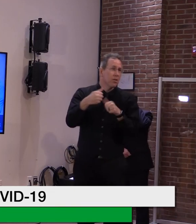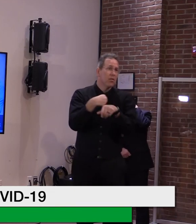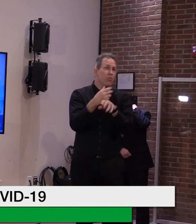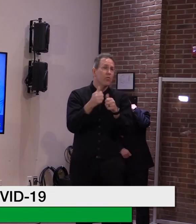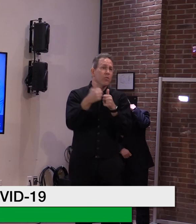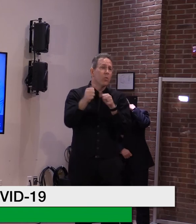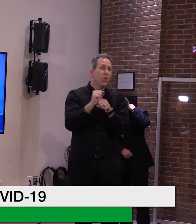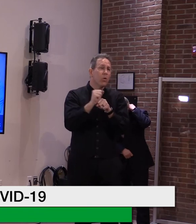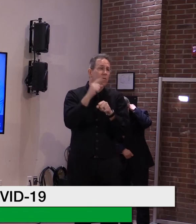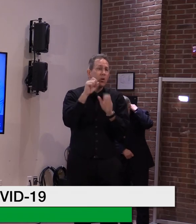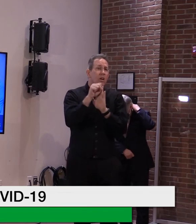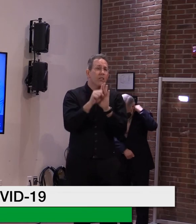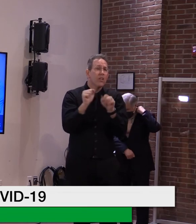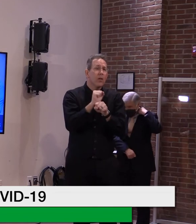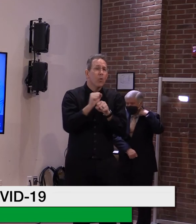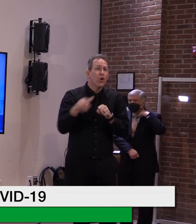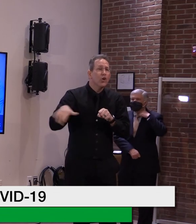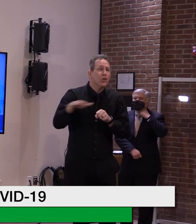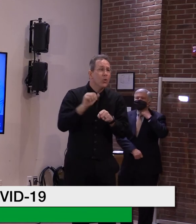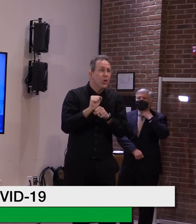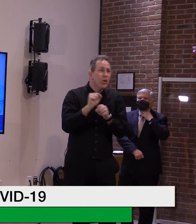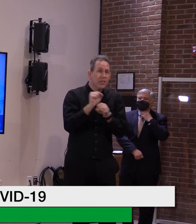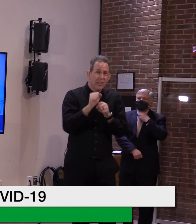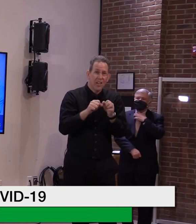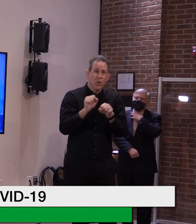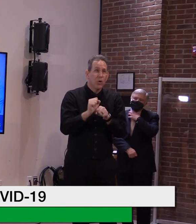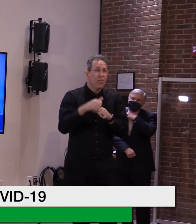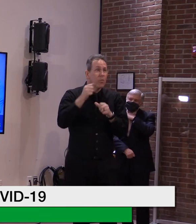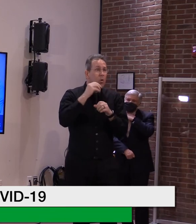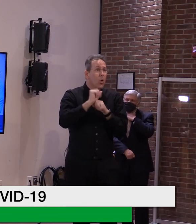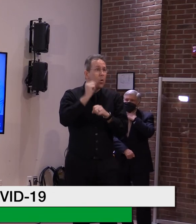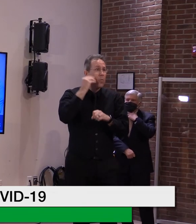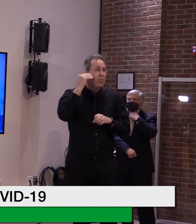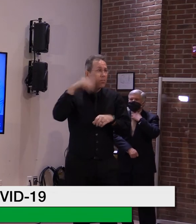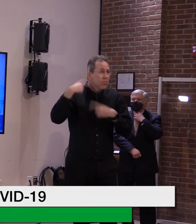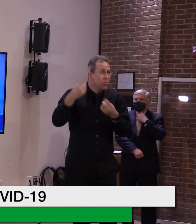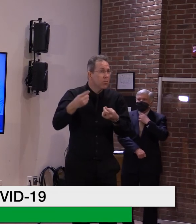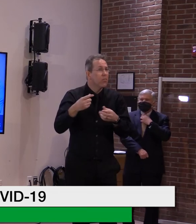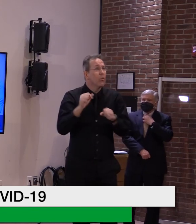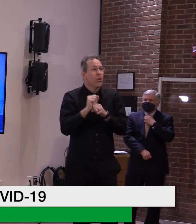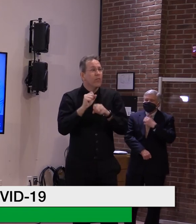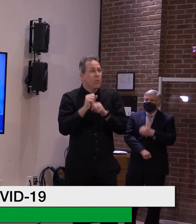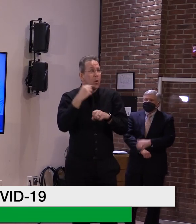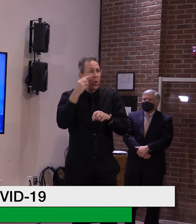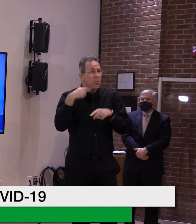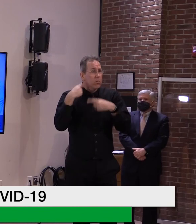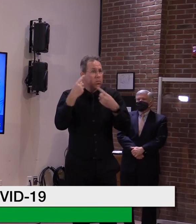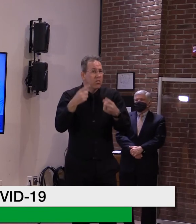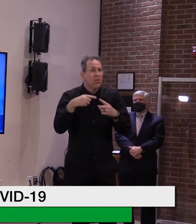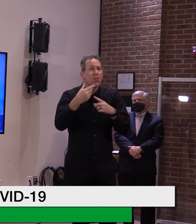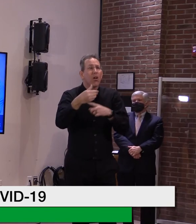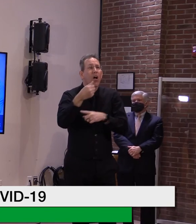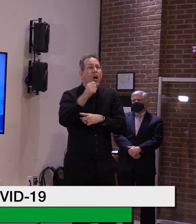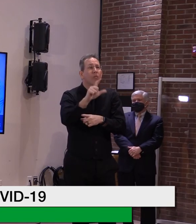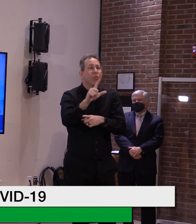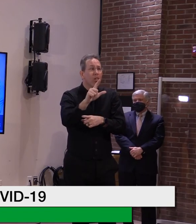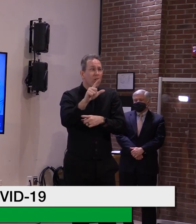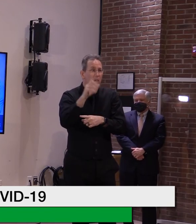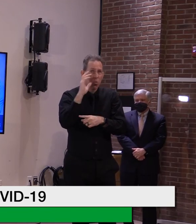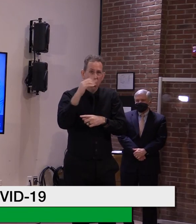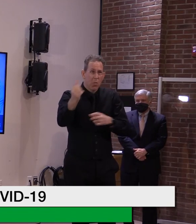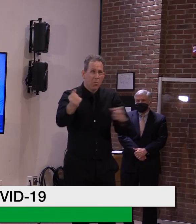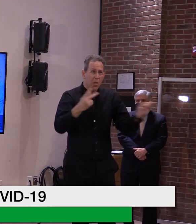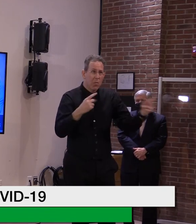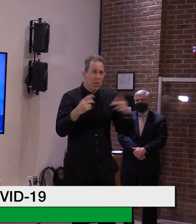for most state employees through April. What is the plan on state employees returning to their offices? Yeah, it's still a